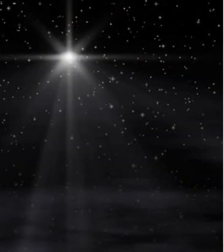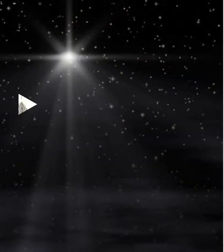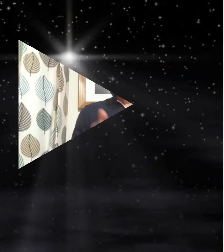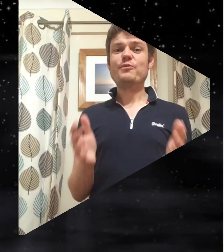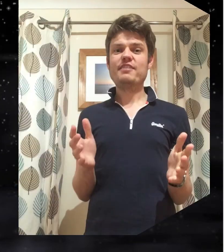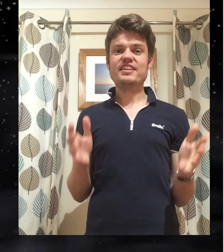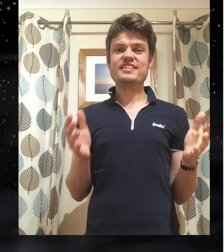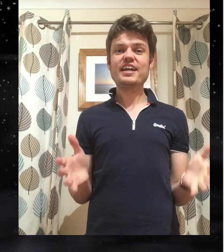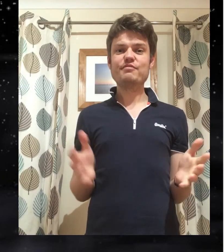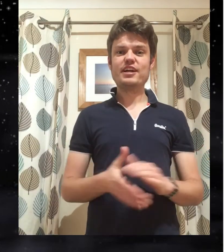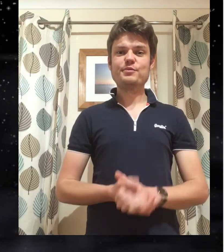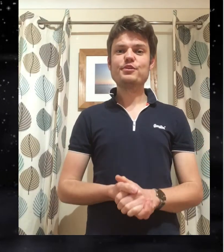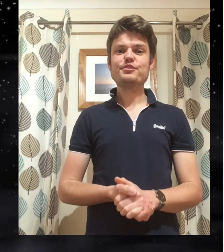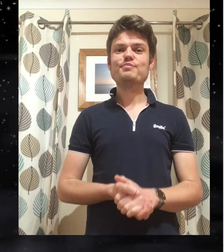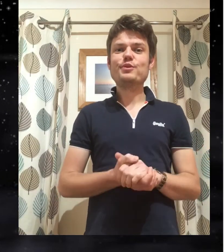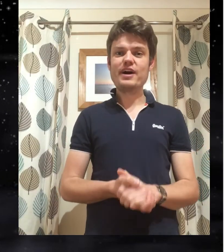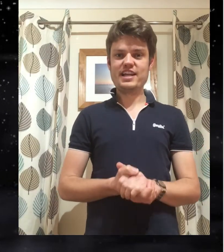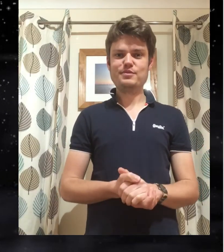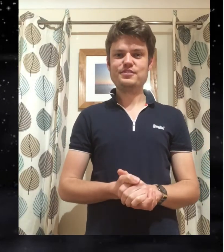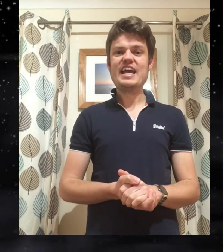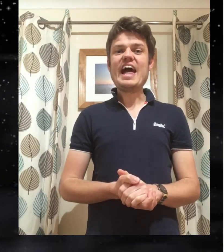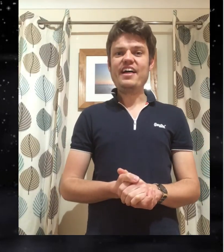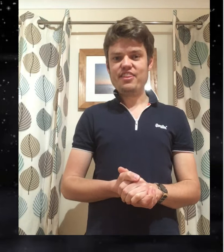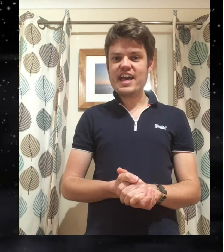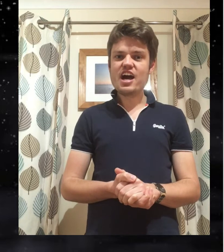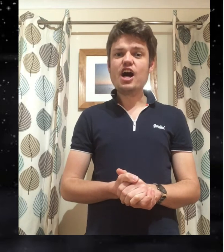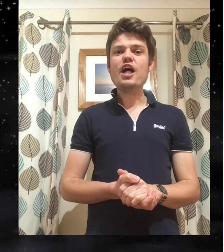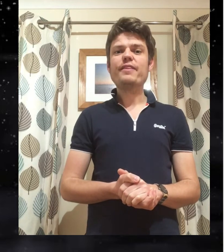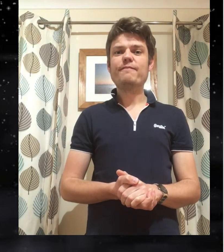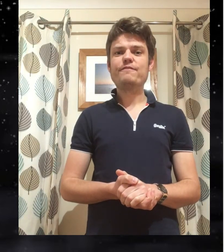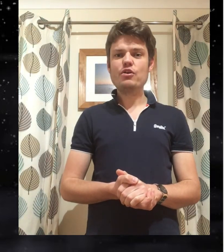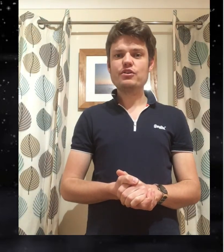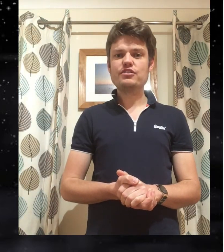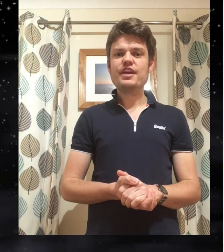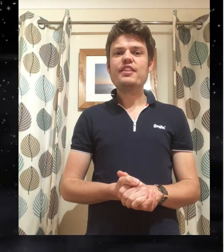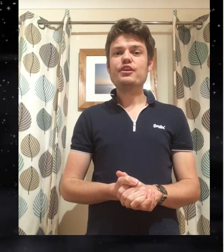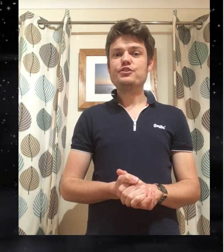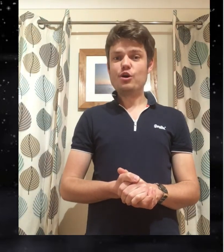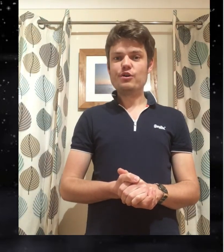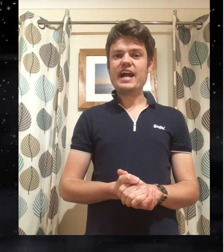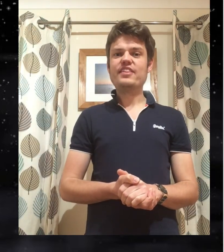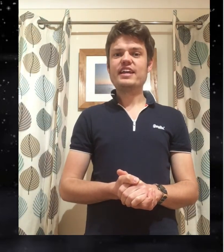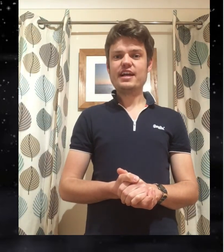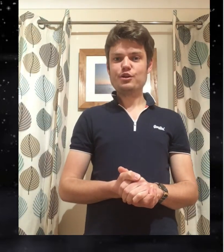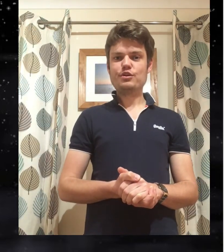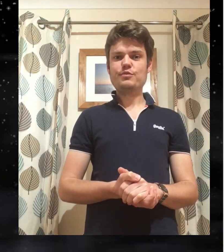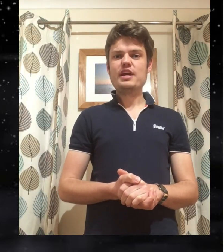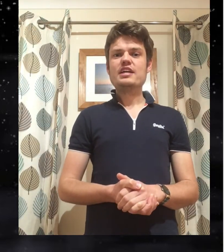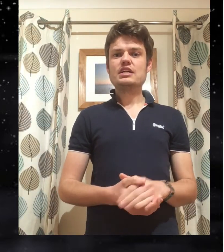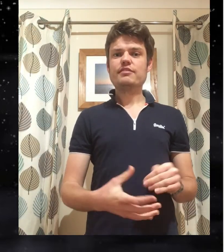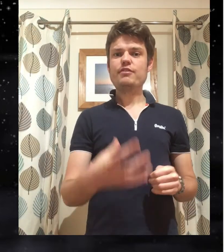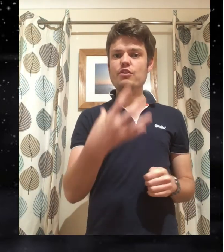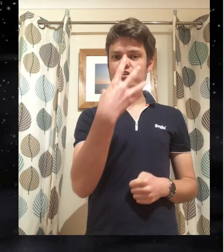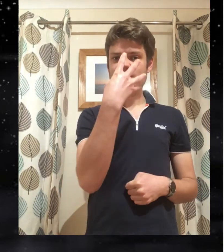right the second verse we've got some more animals and they are the fox the dog and the kangaroo